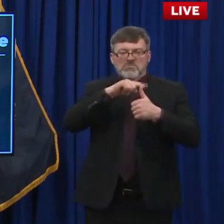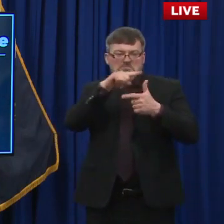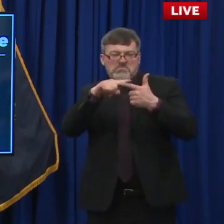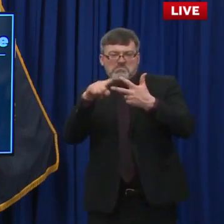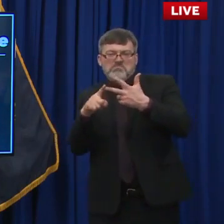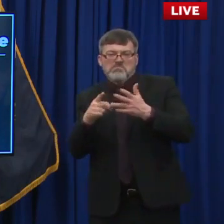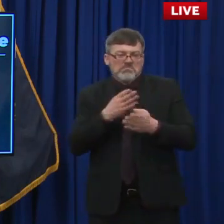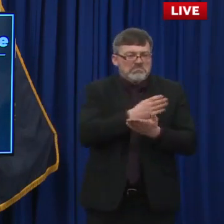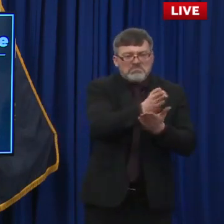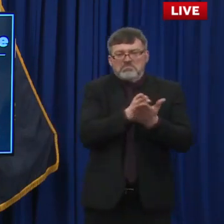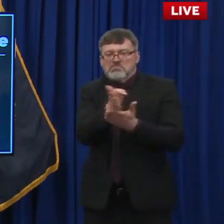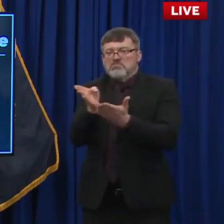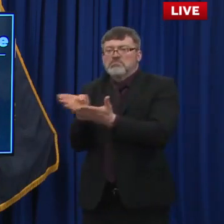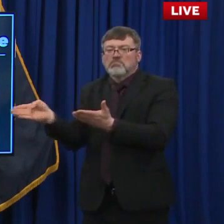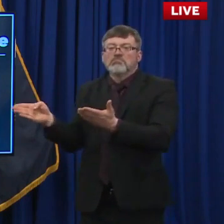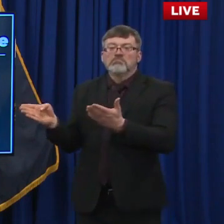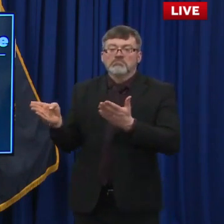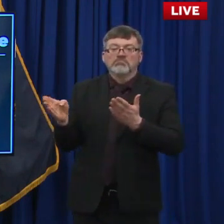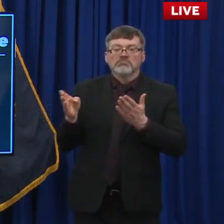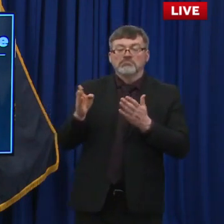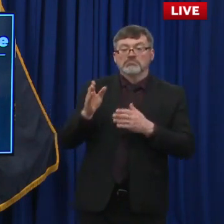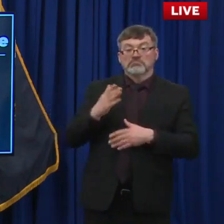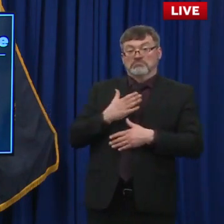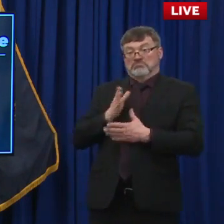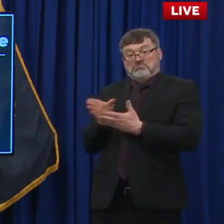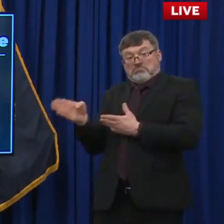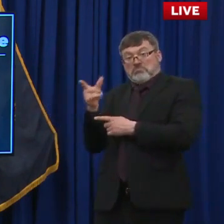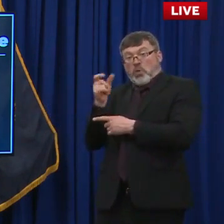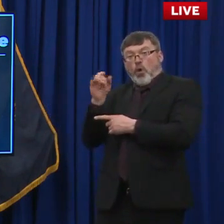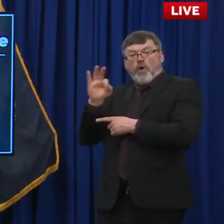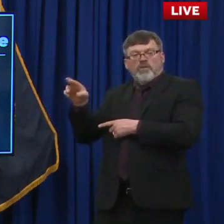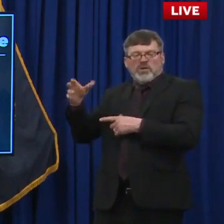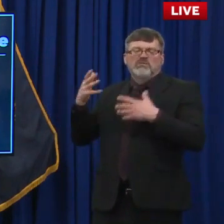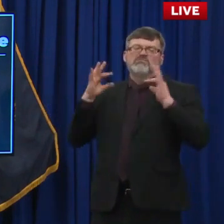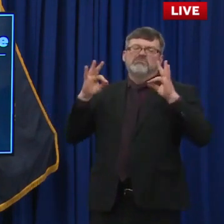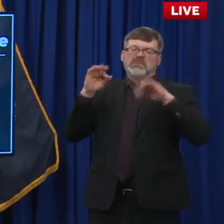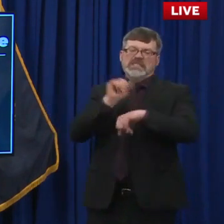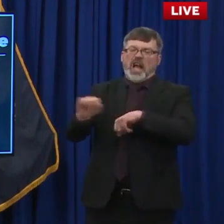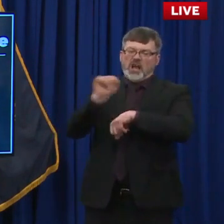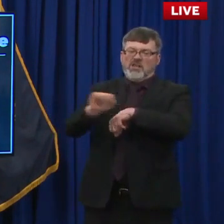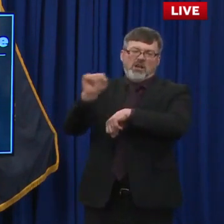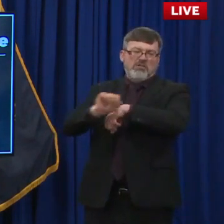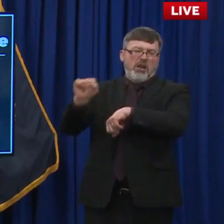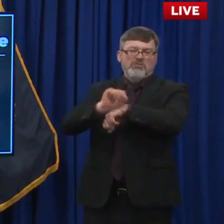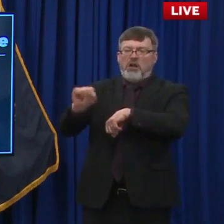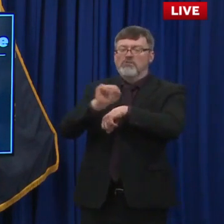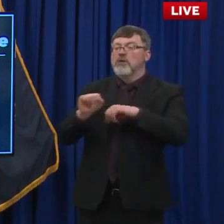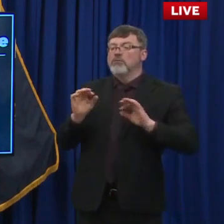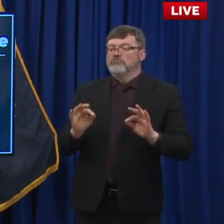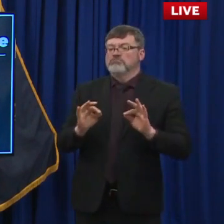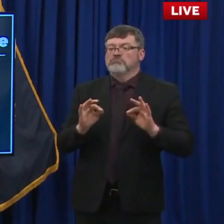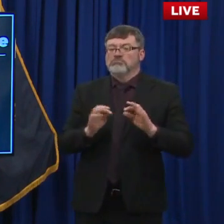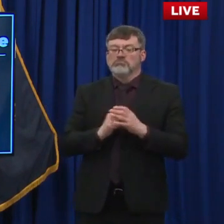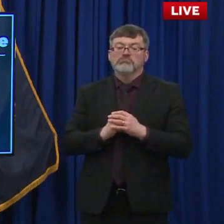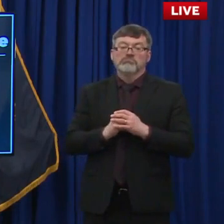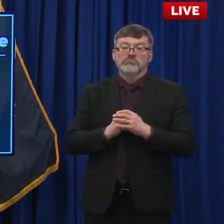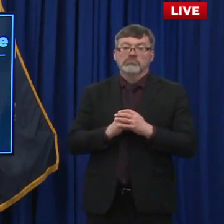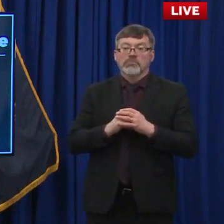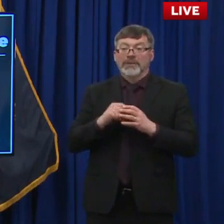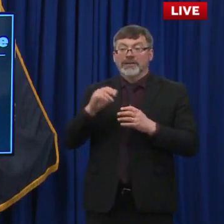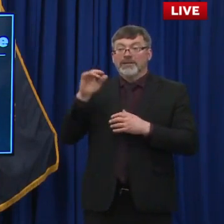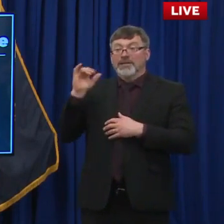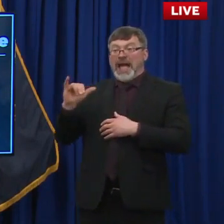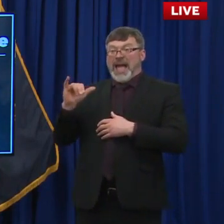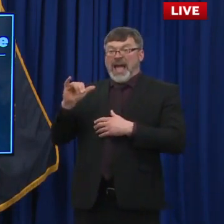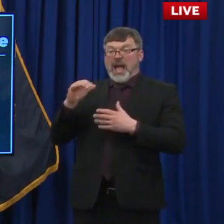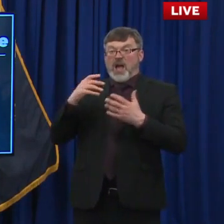entire process. They've done a great job with that so far, um, and allow some of those dollars to flow directly and quickly to health and human services, uh, so